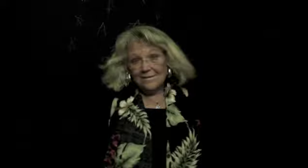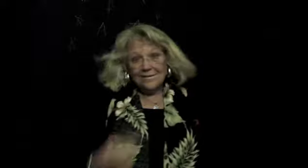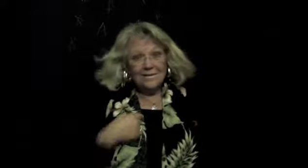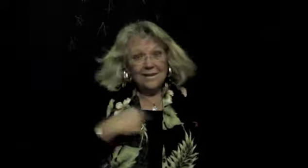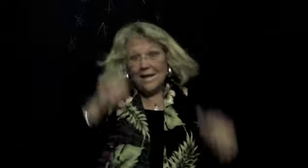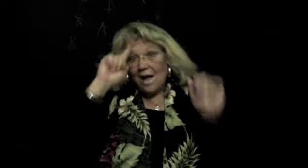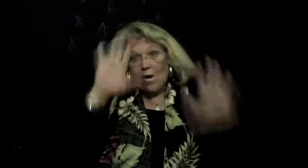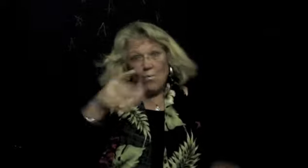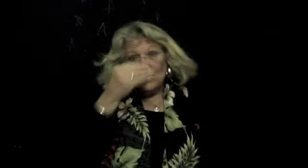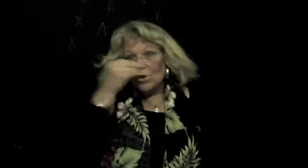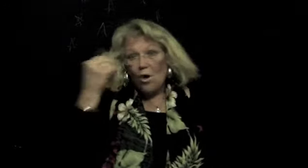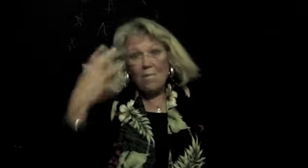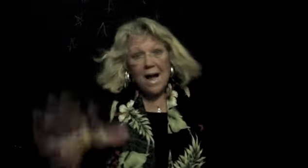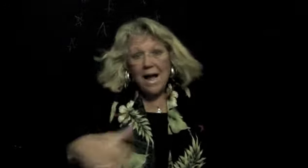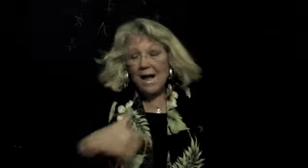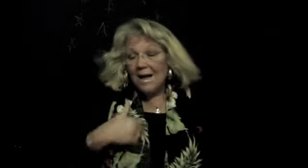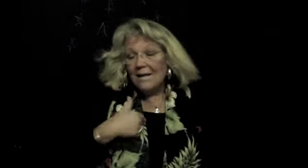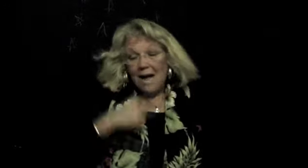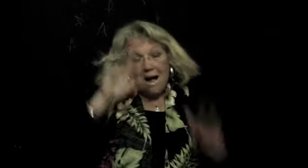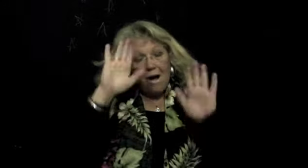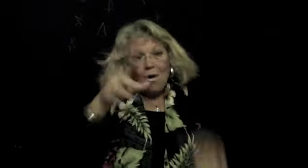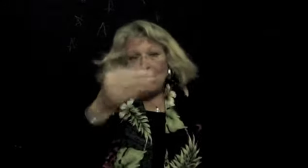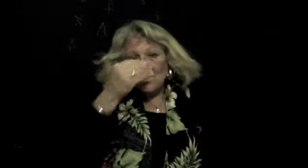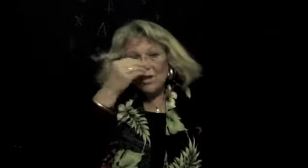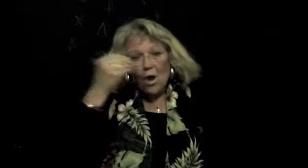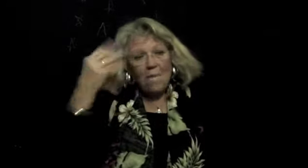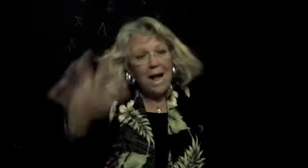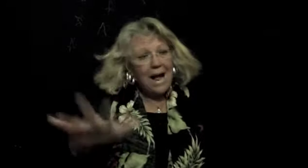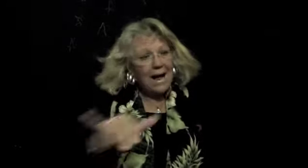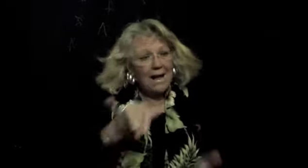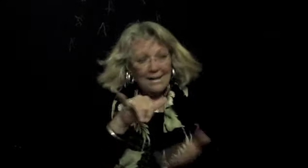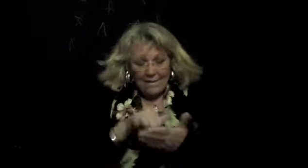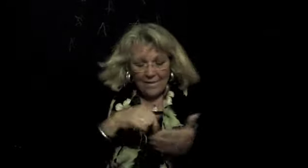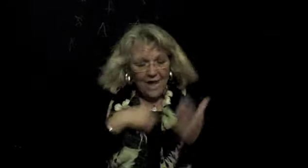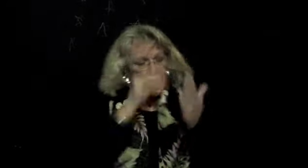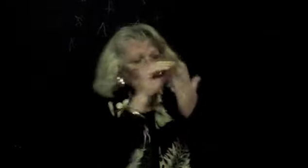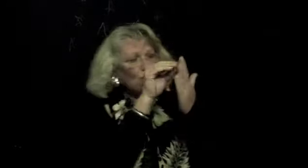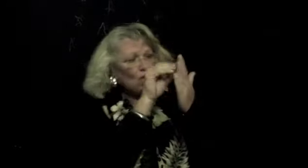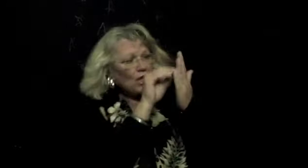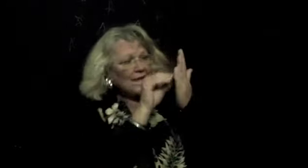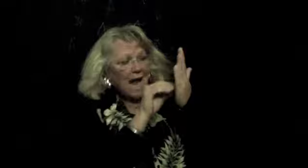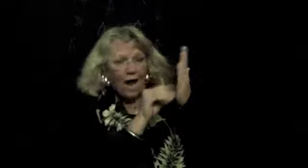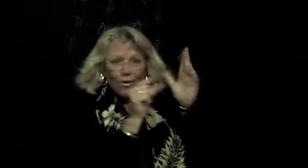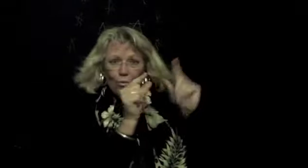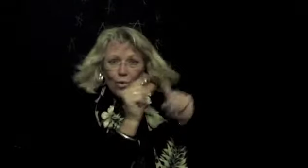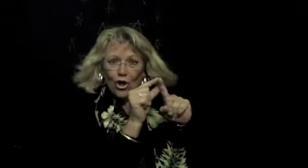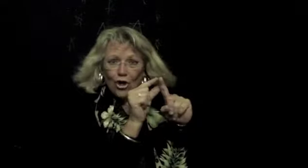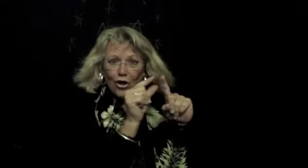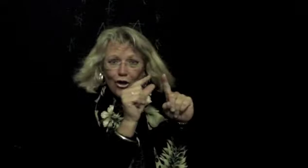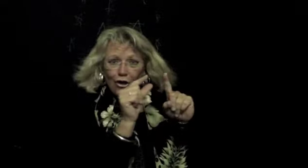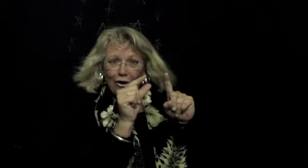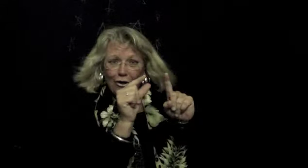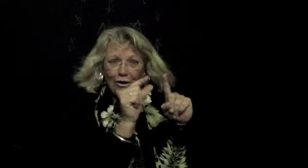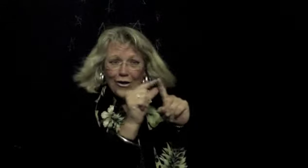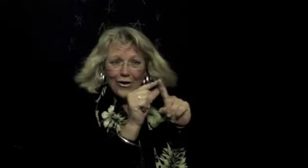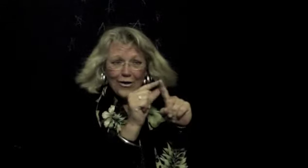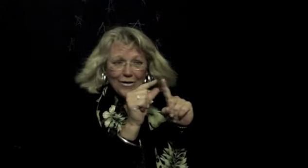I've worked with all mine, I've worked with all mine And that I've worked down your words